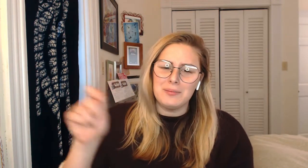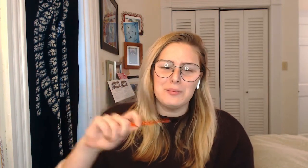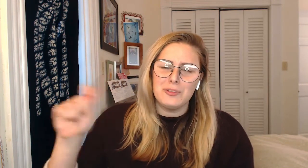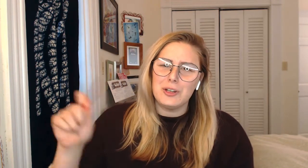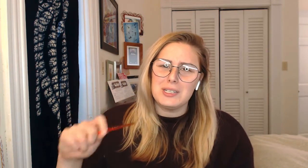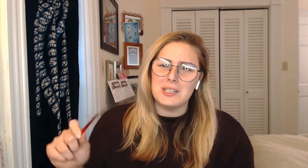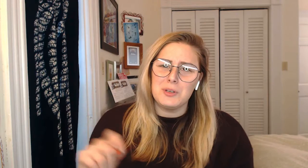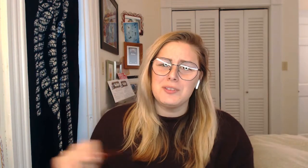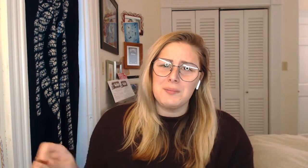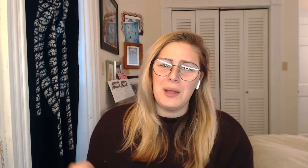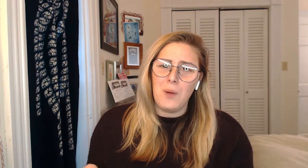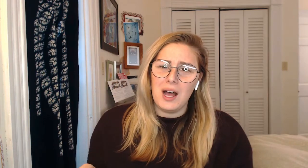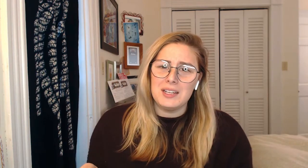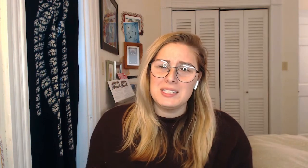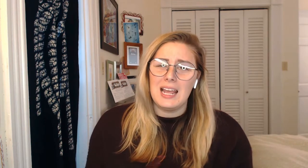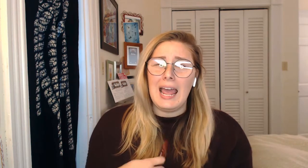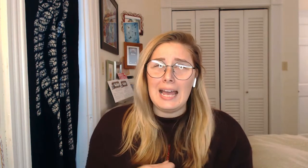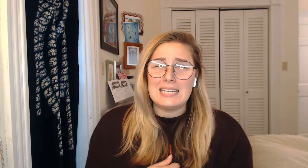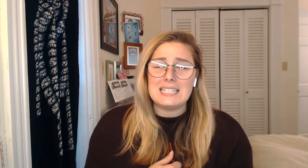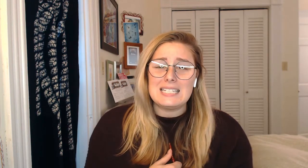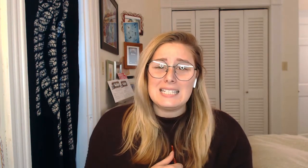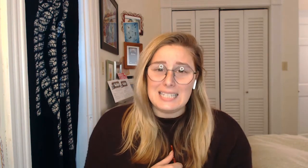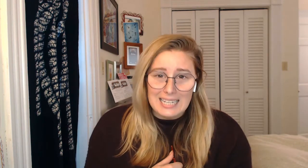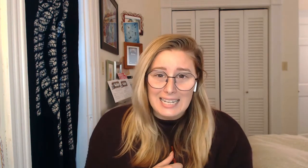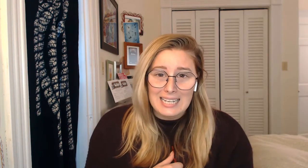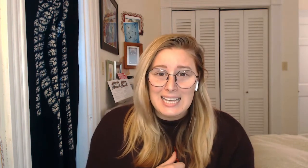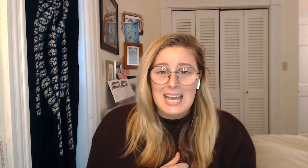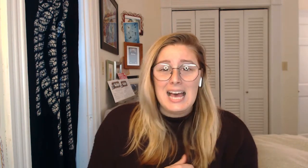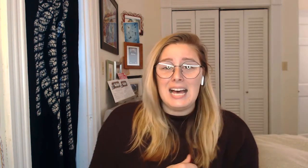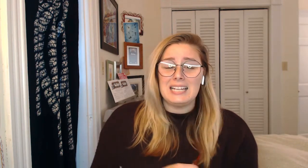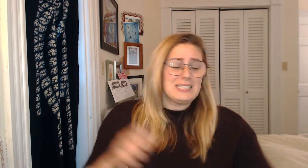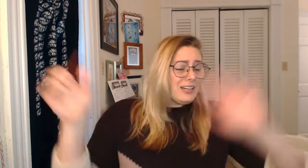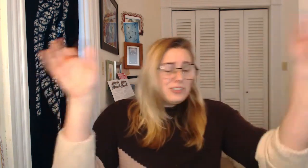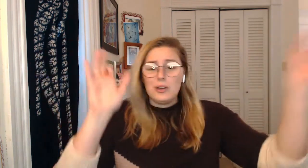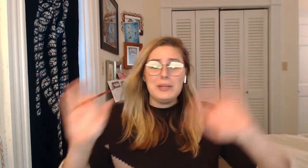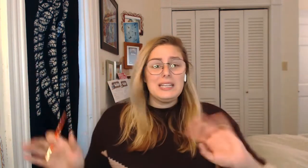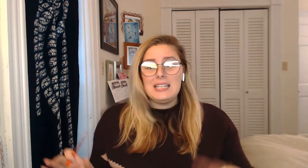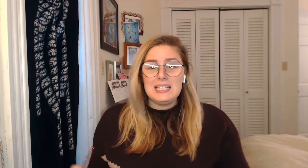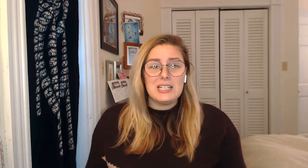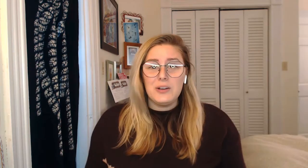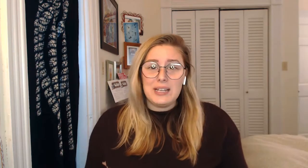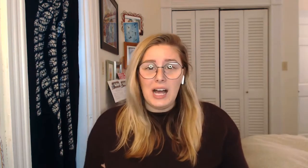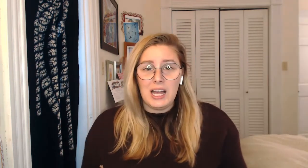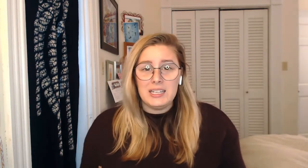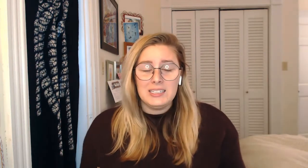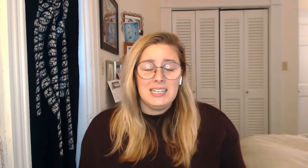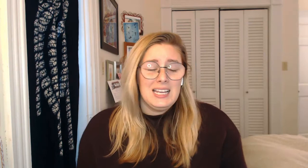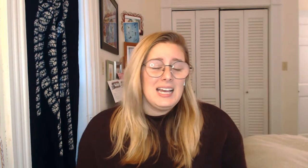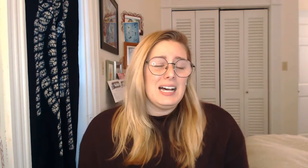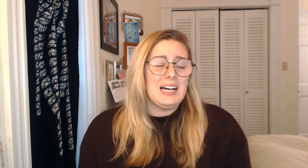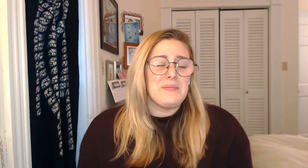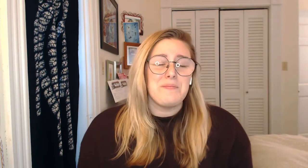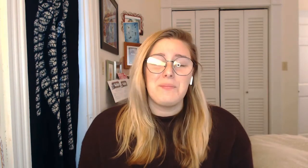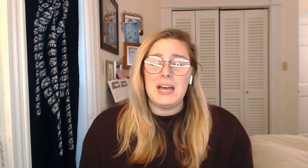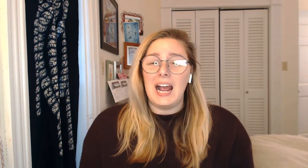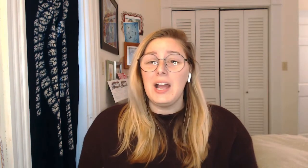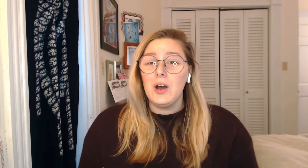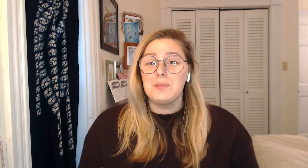focus on moving my wand and singing because I have so many things going on. But I hope that